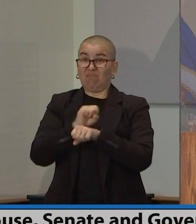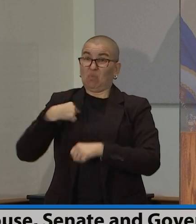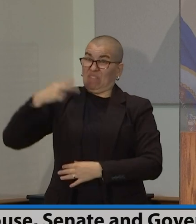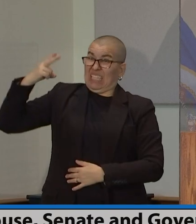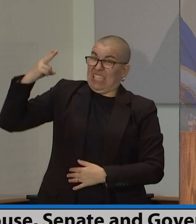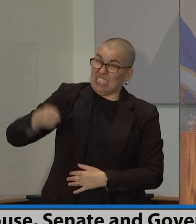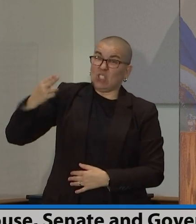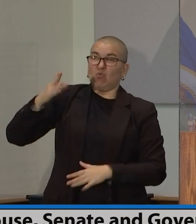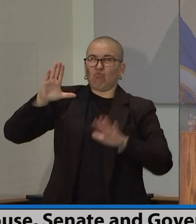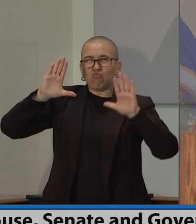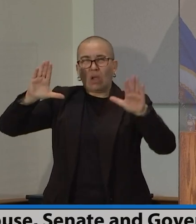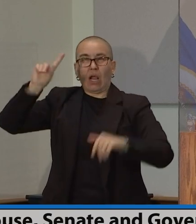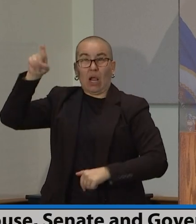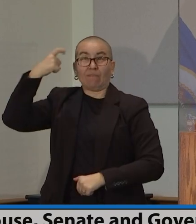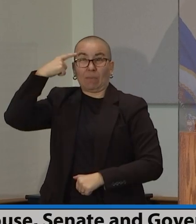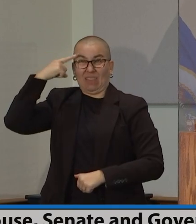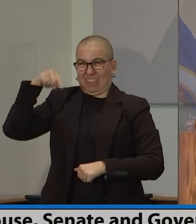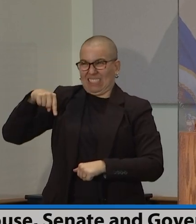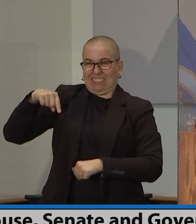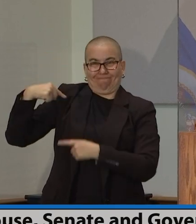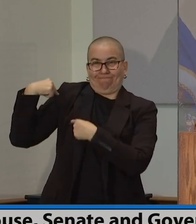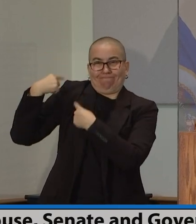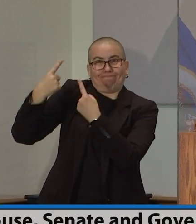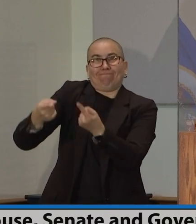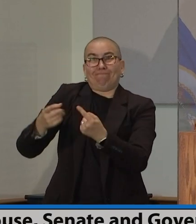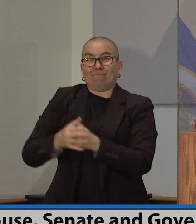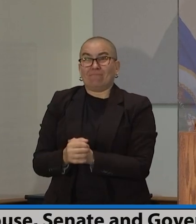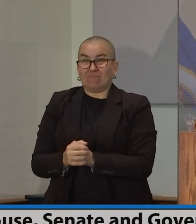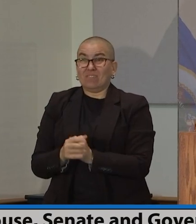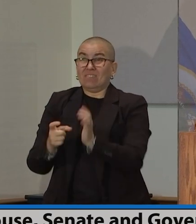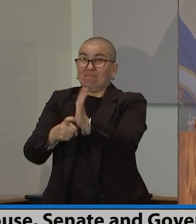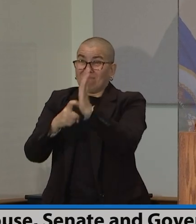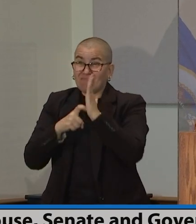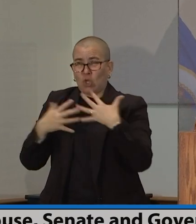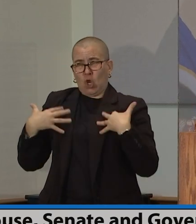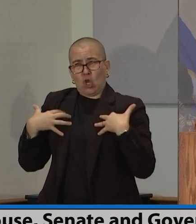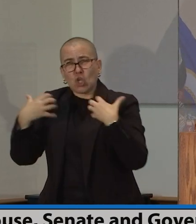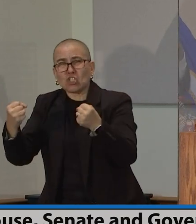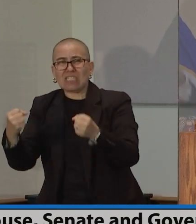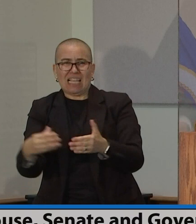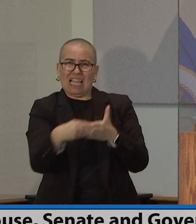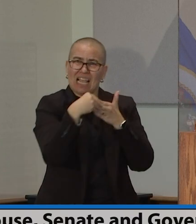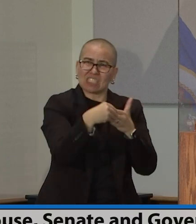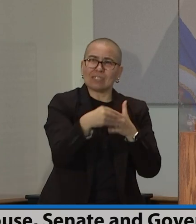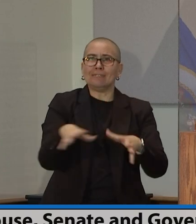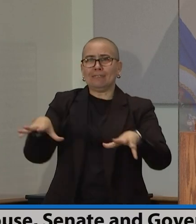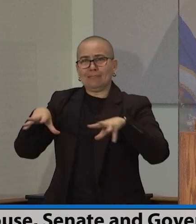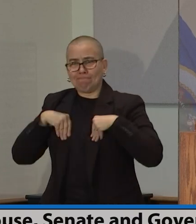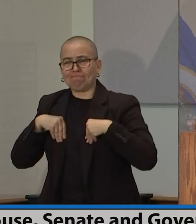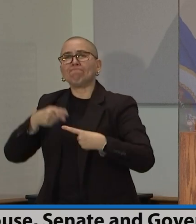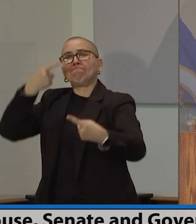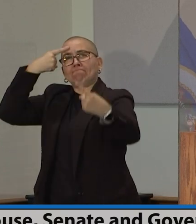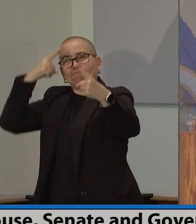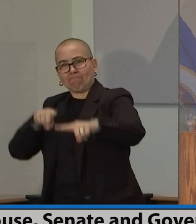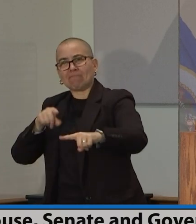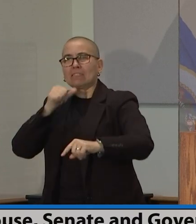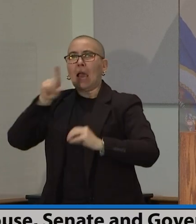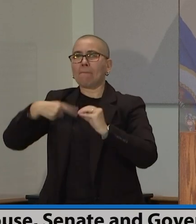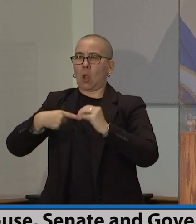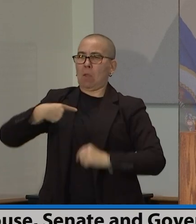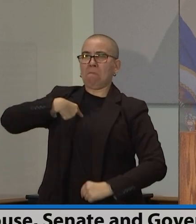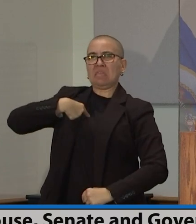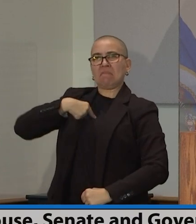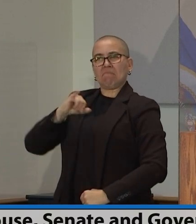It took courage and leadership of people to stand up, all with this idea that it is about servant leadership back to the public. And those 201